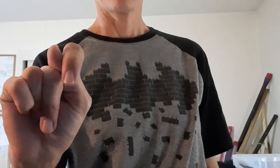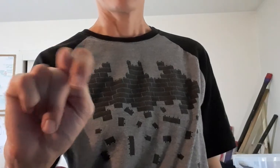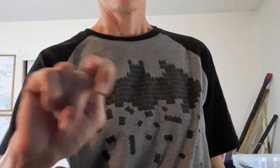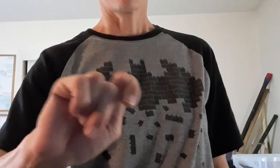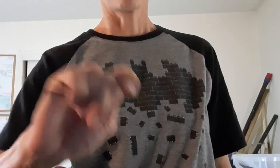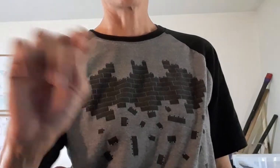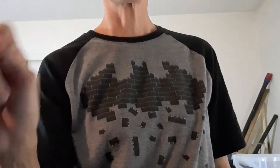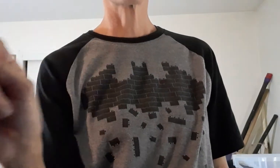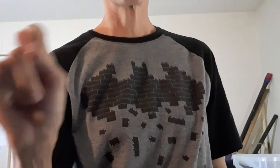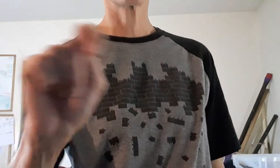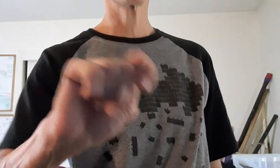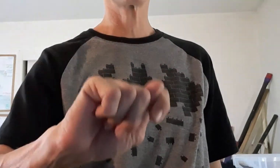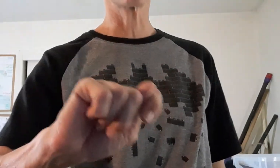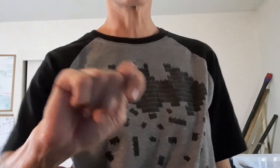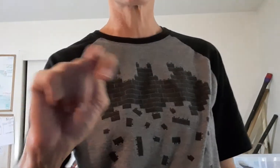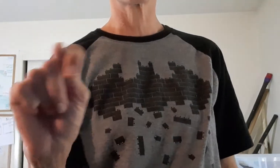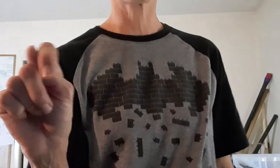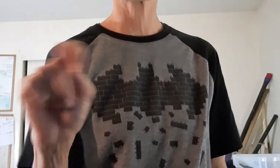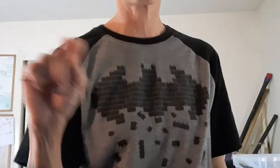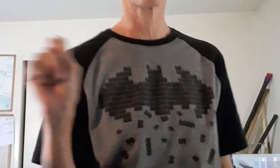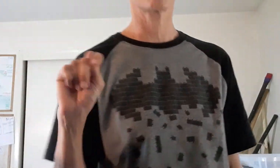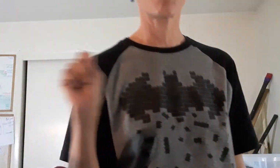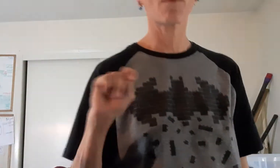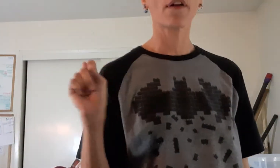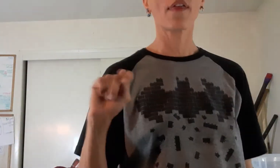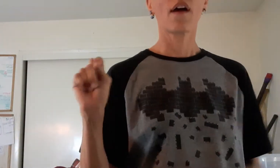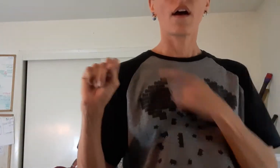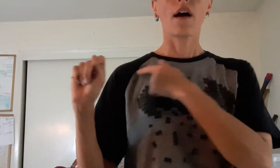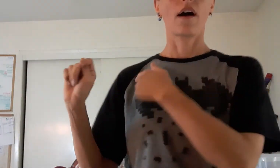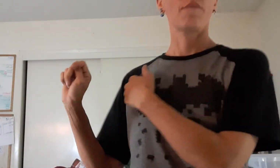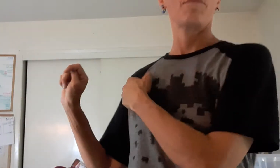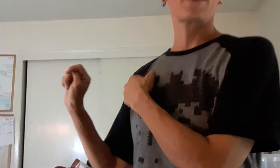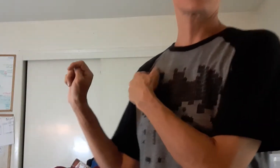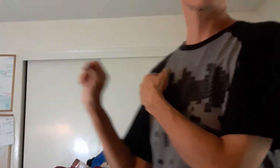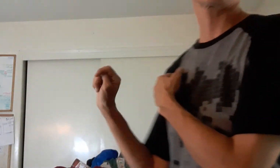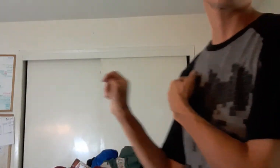And then just like emergency. We're just going to rock it back and forth. Up by our shoulder.